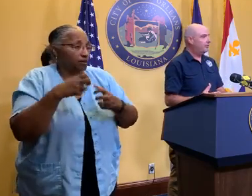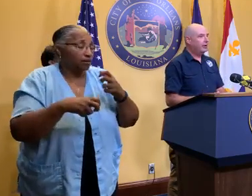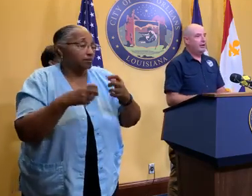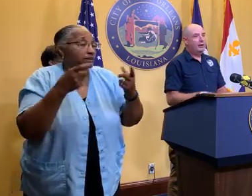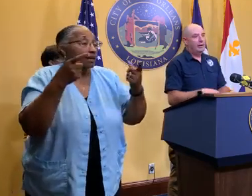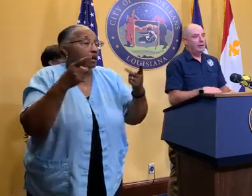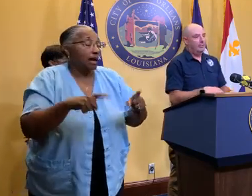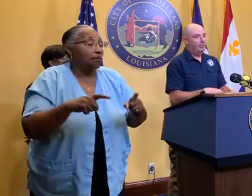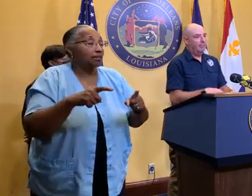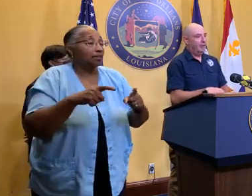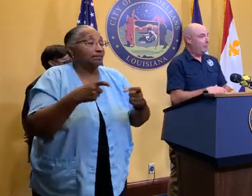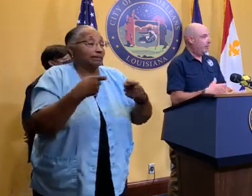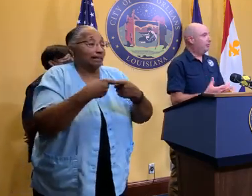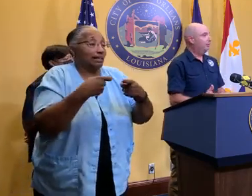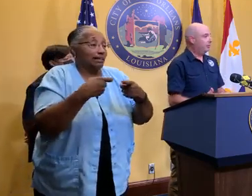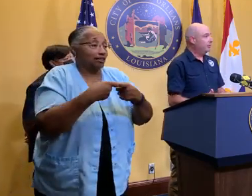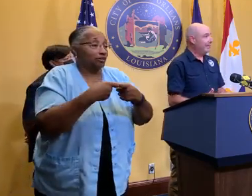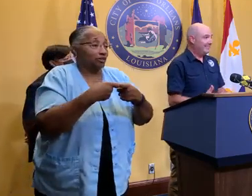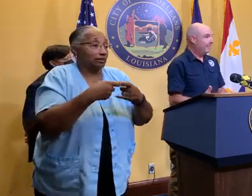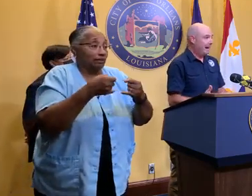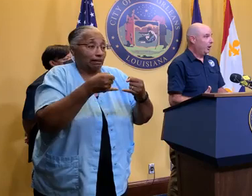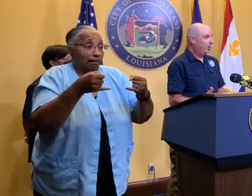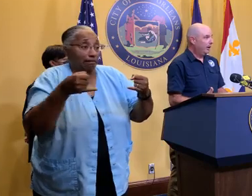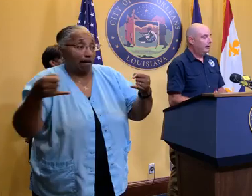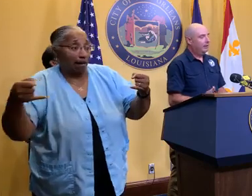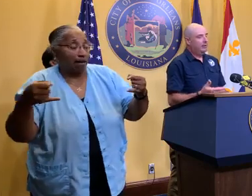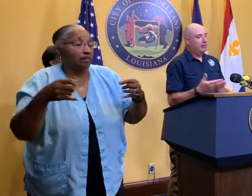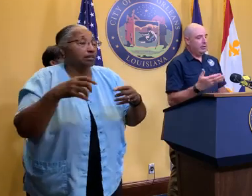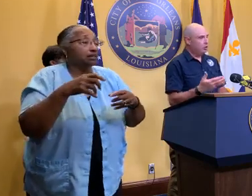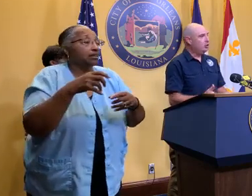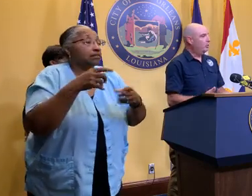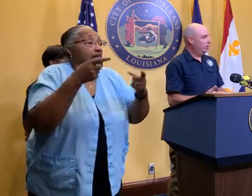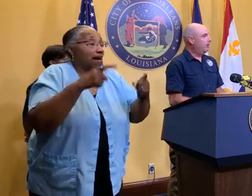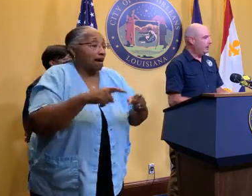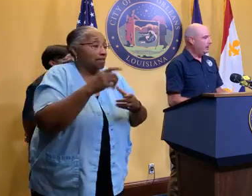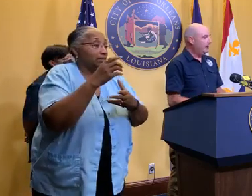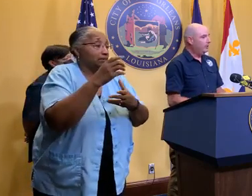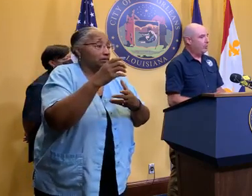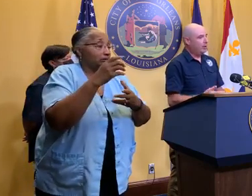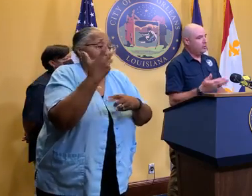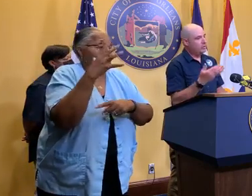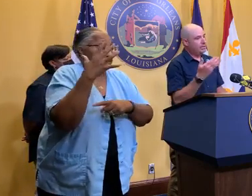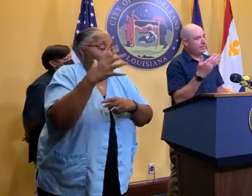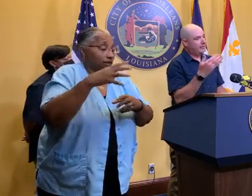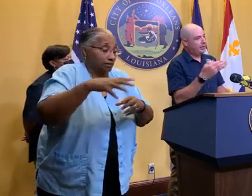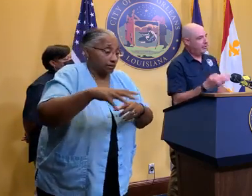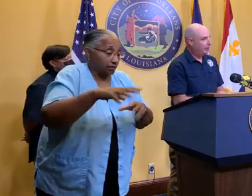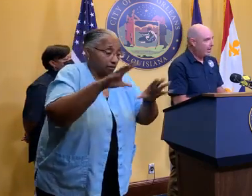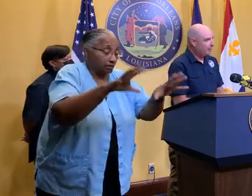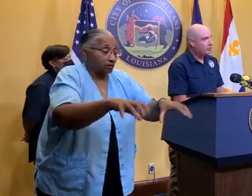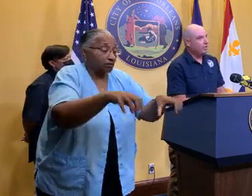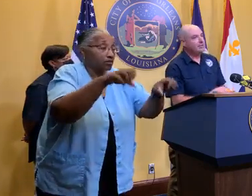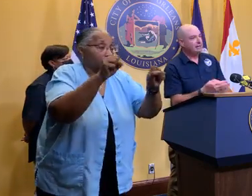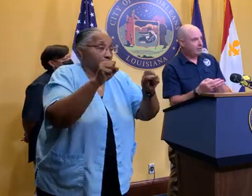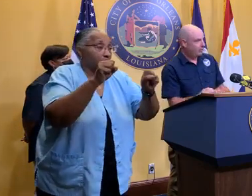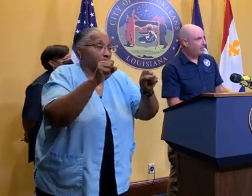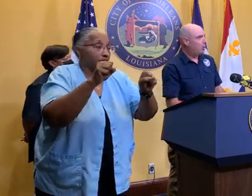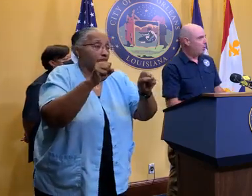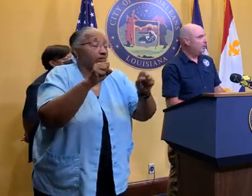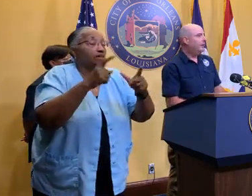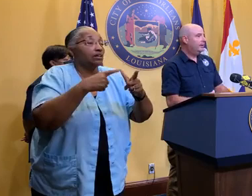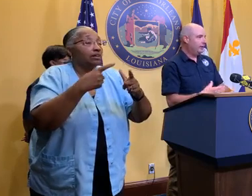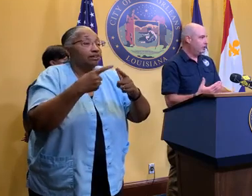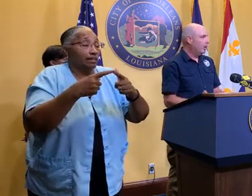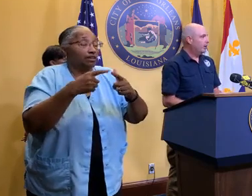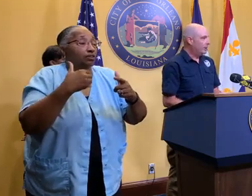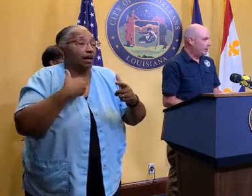these lines, they'll be able to get them back going. The issue will be is when the tree takes down the line, which then takes down the